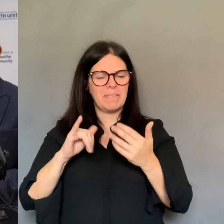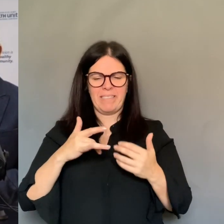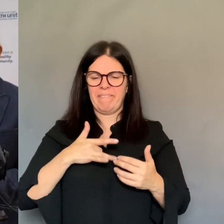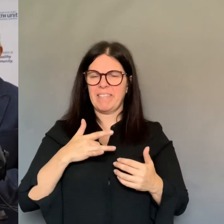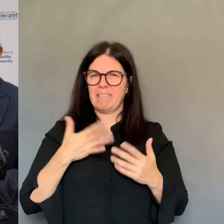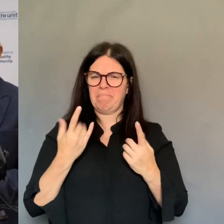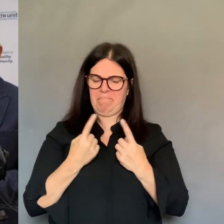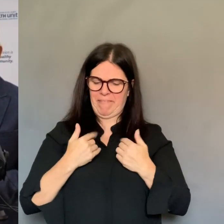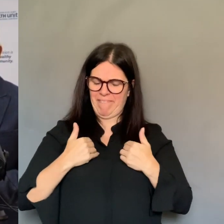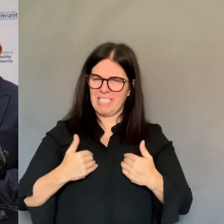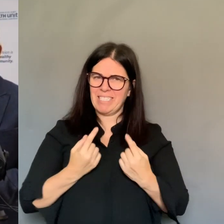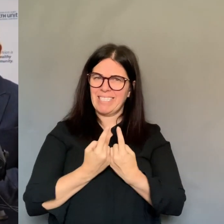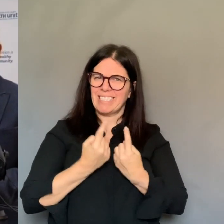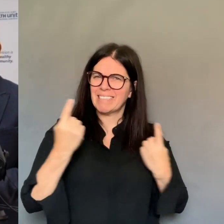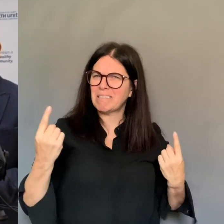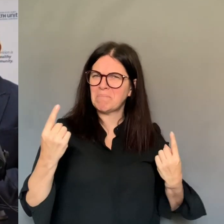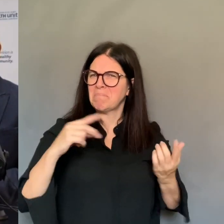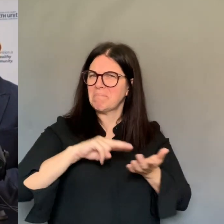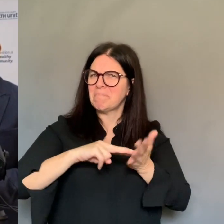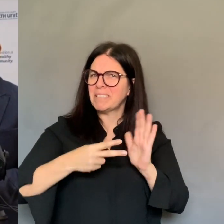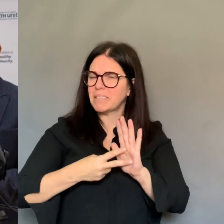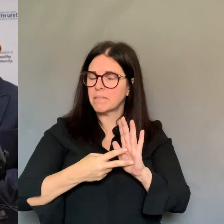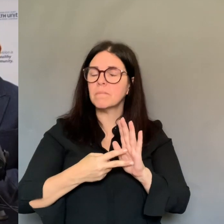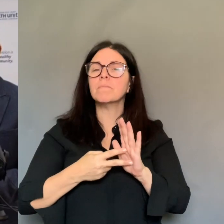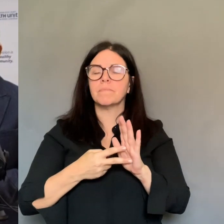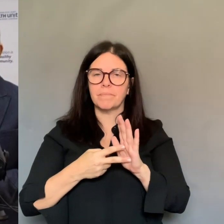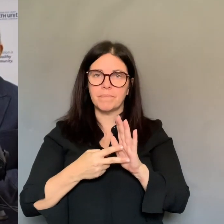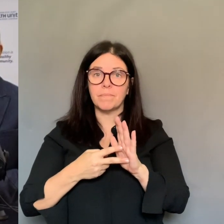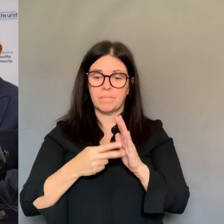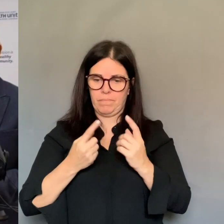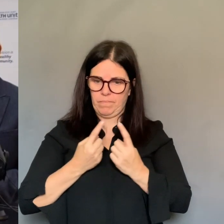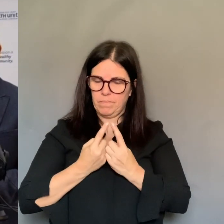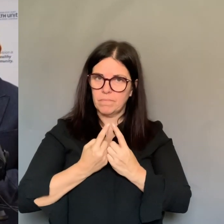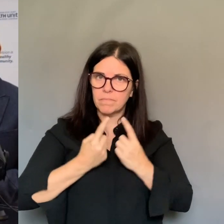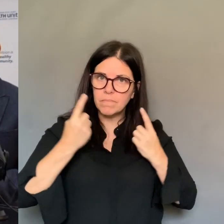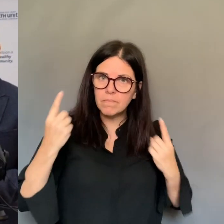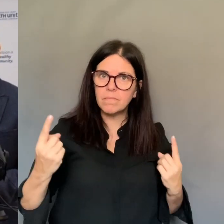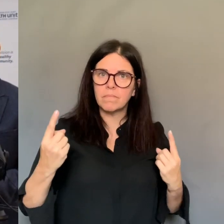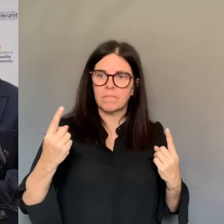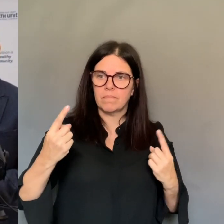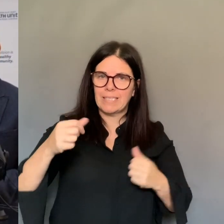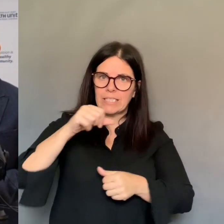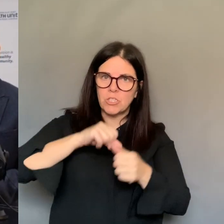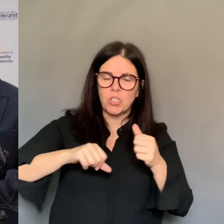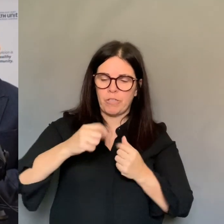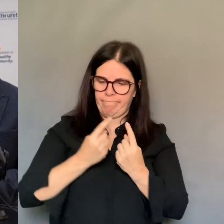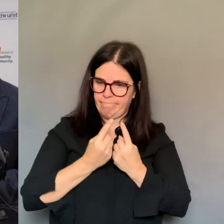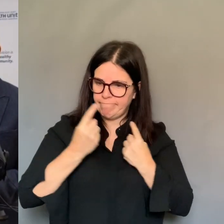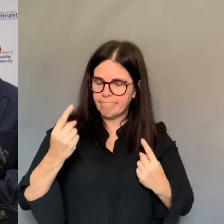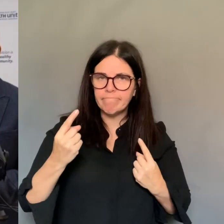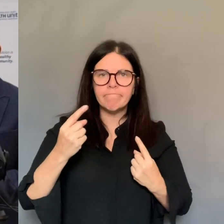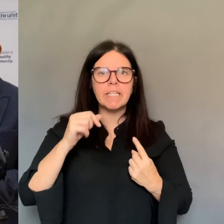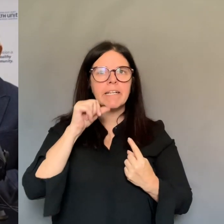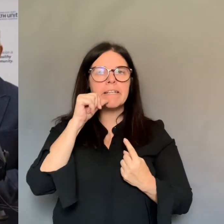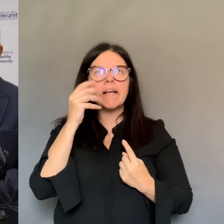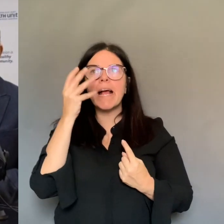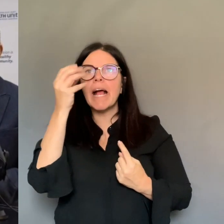Physical distancing means keeping distance from one another and limiting activities outside the home.